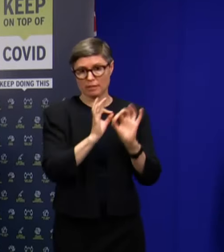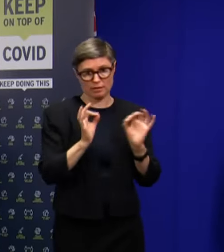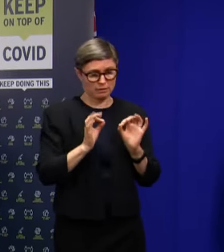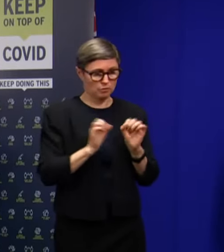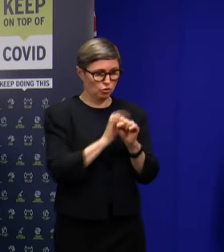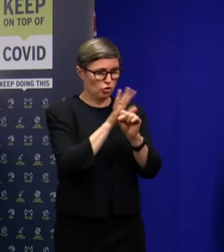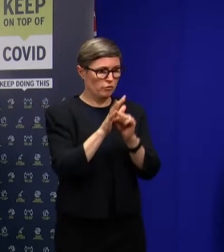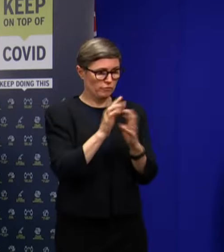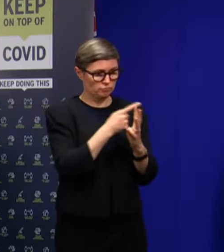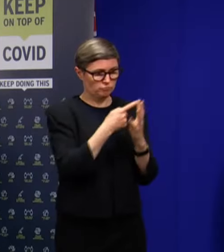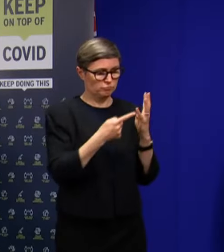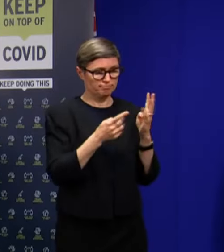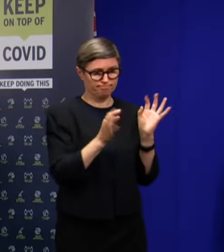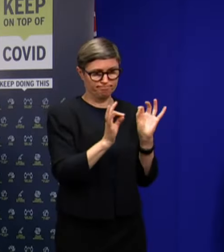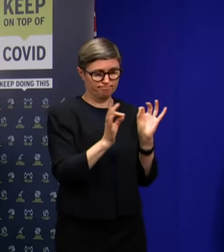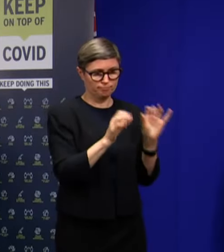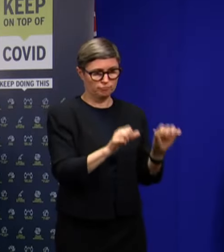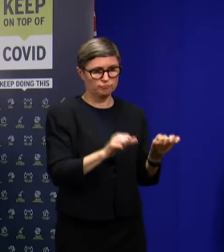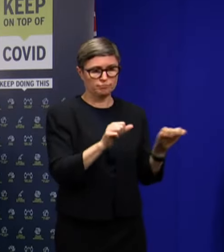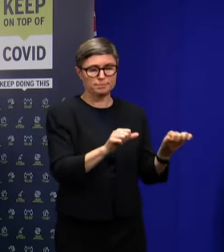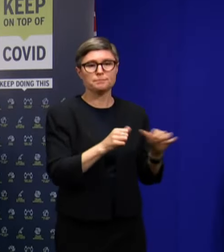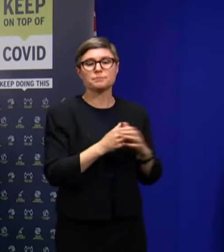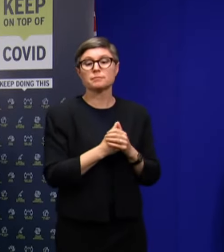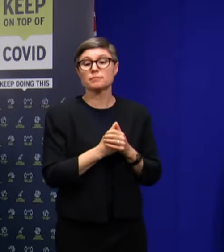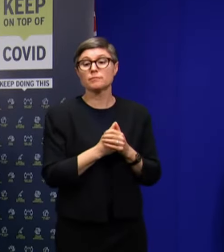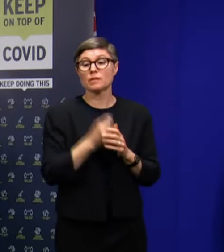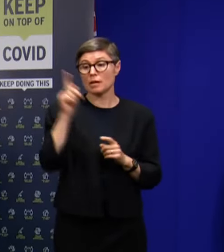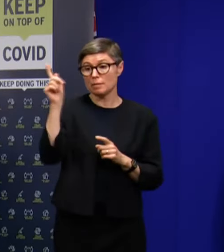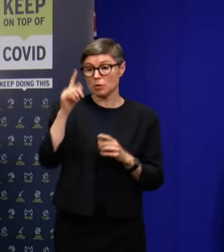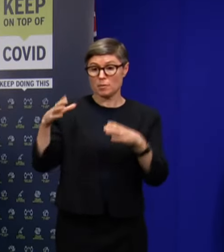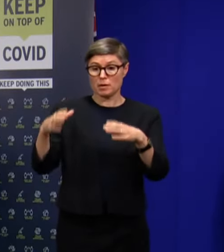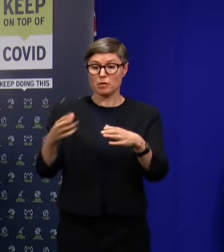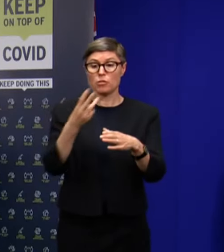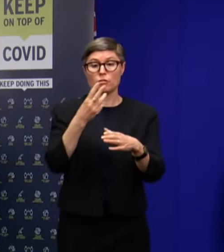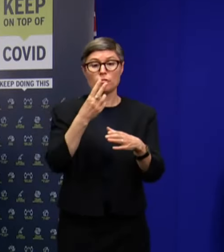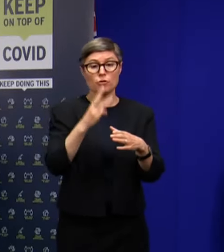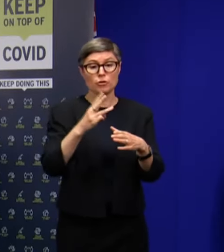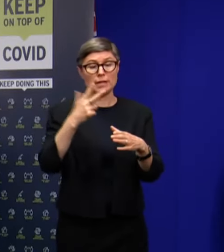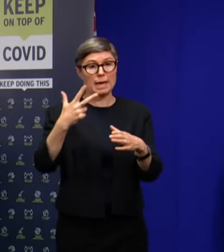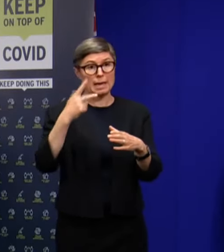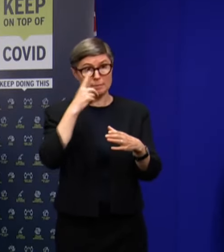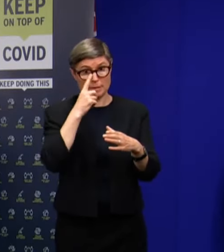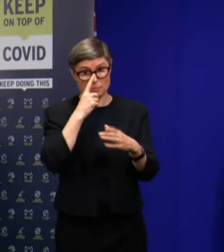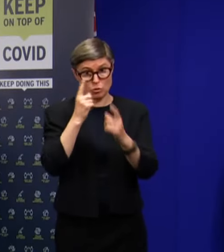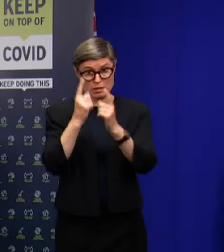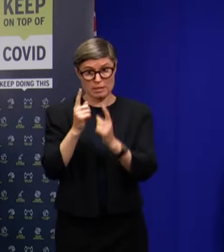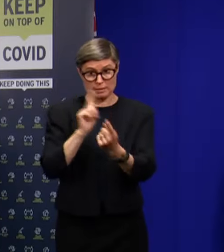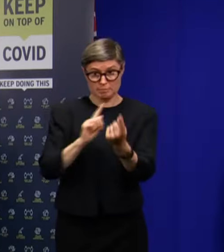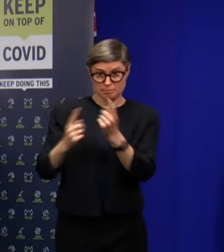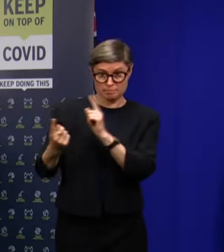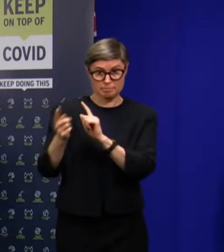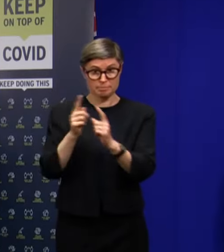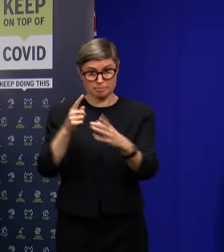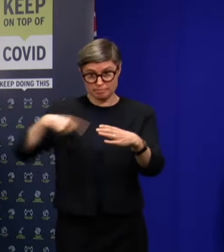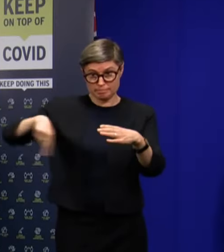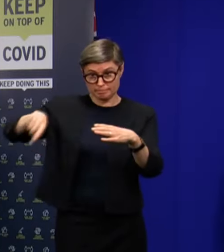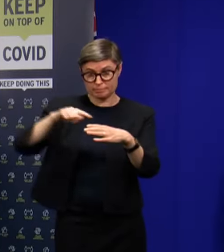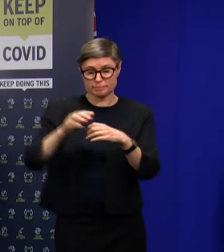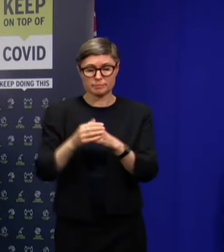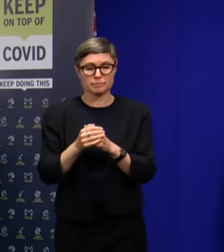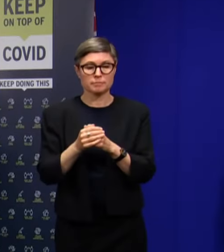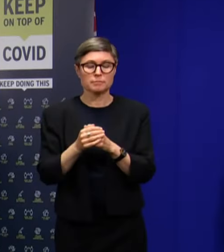currently have 38 primary close contacts which have been identified. There are another